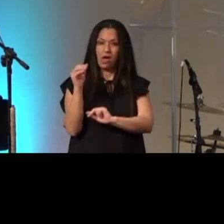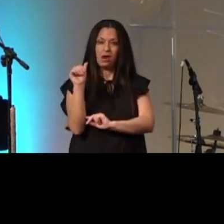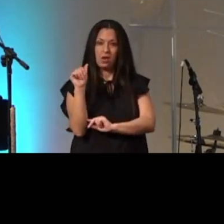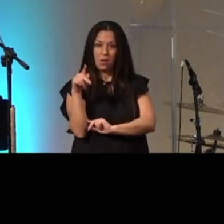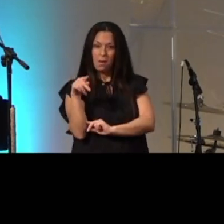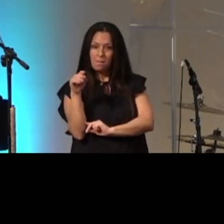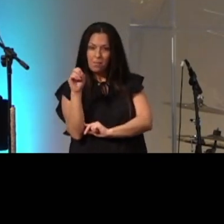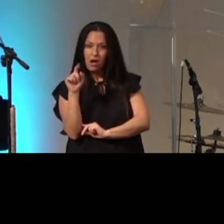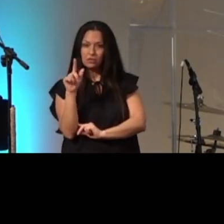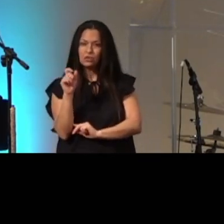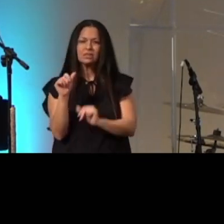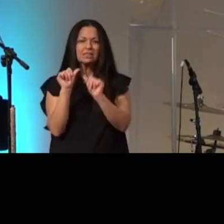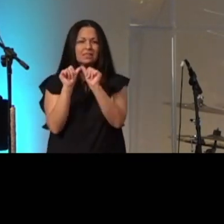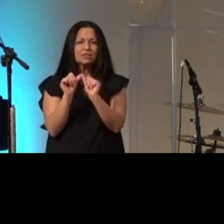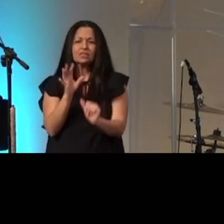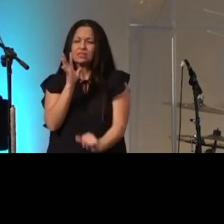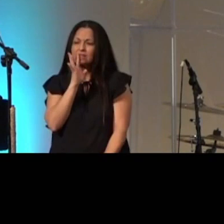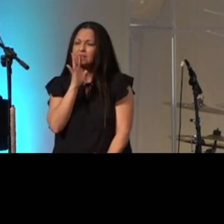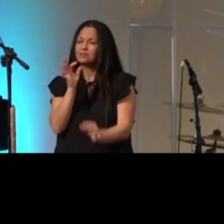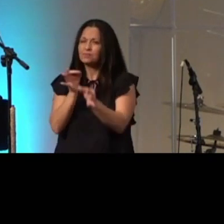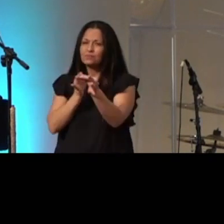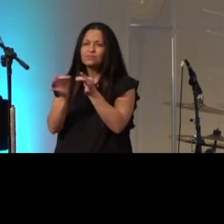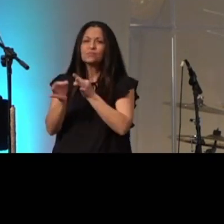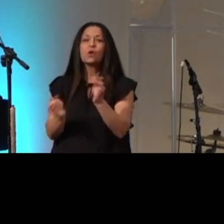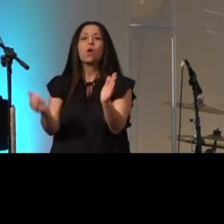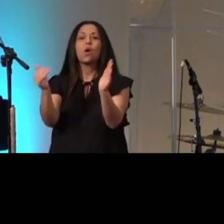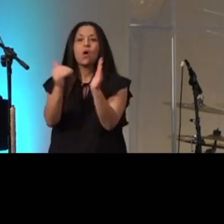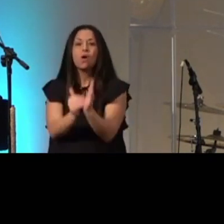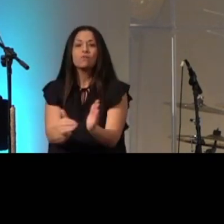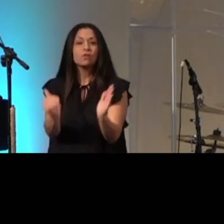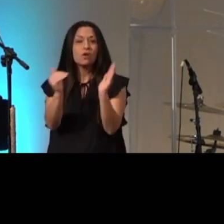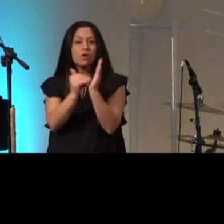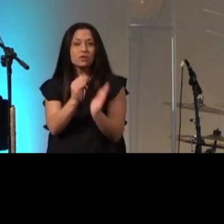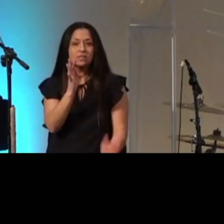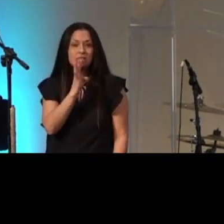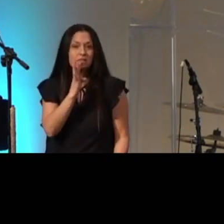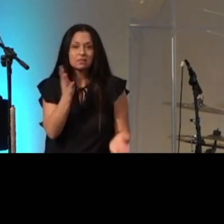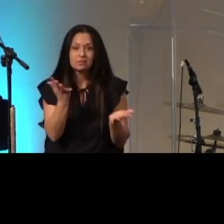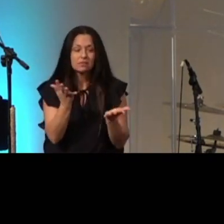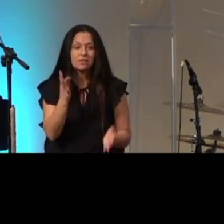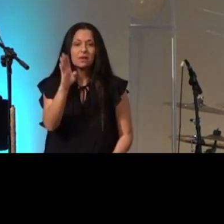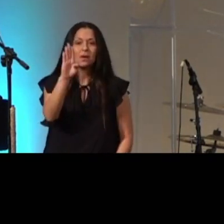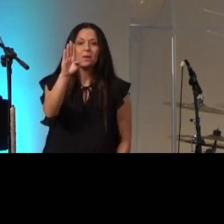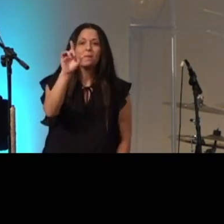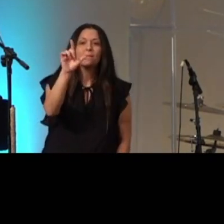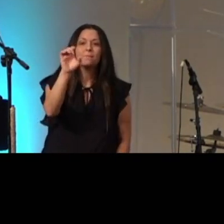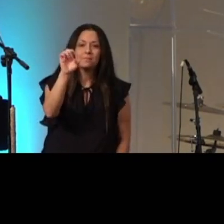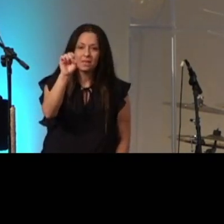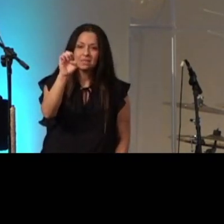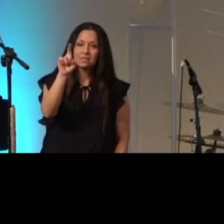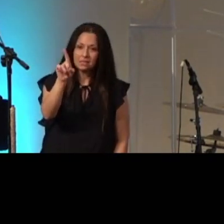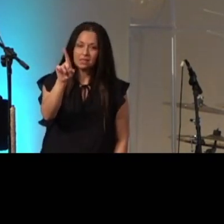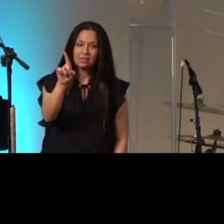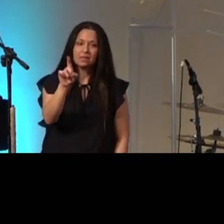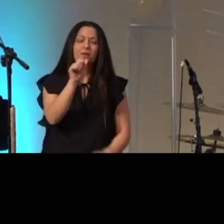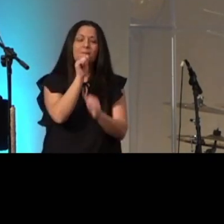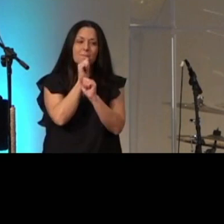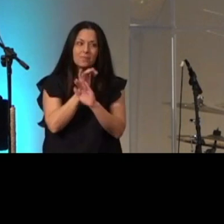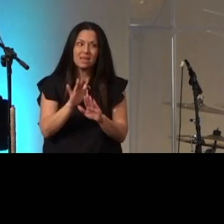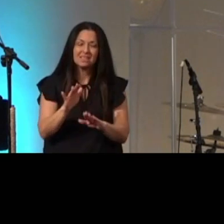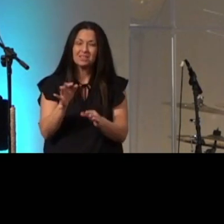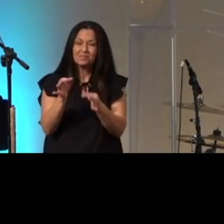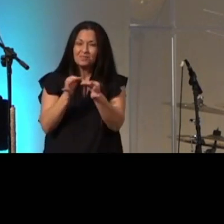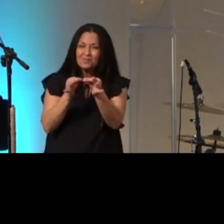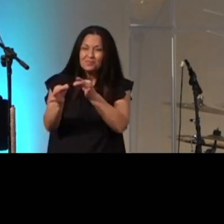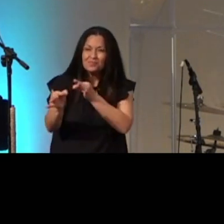them over and over and over again blessed blessed blessed he is telling